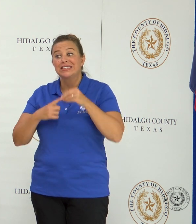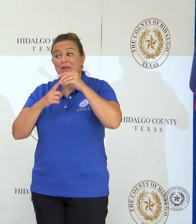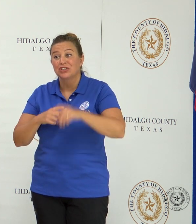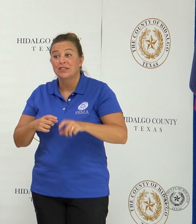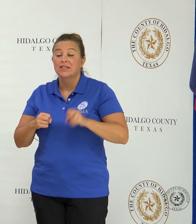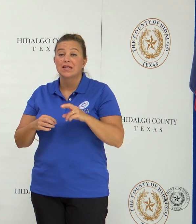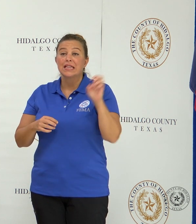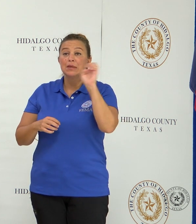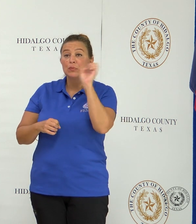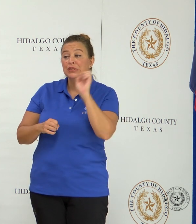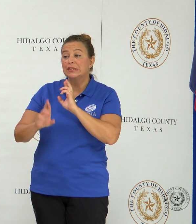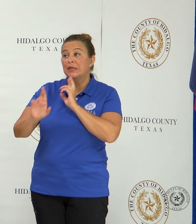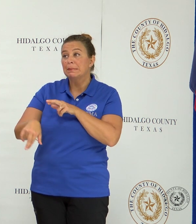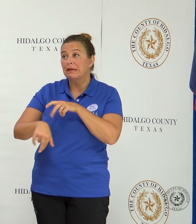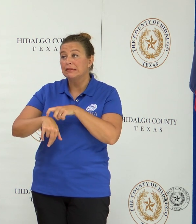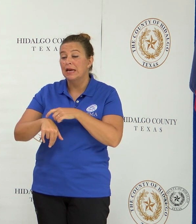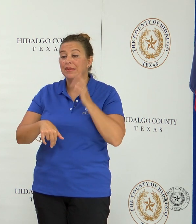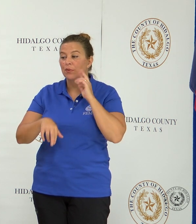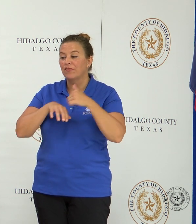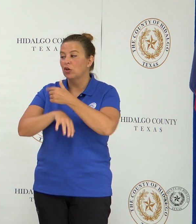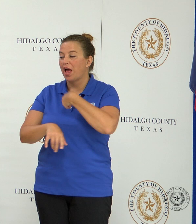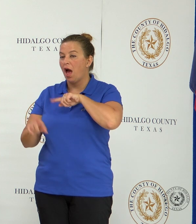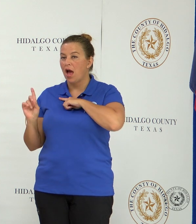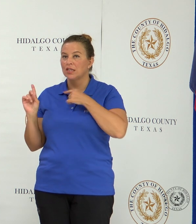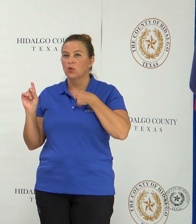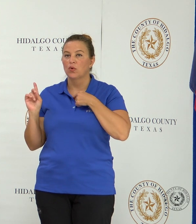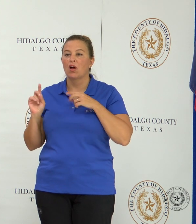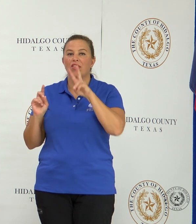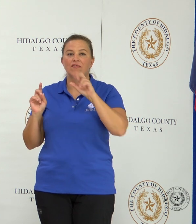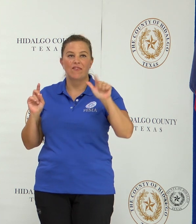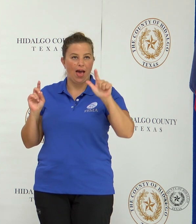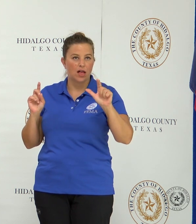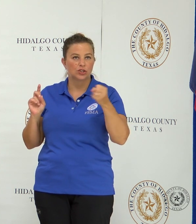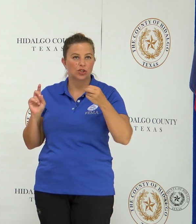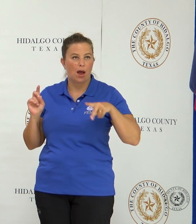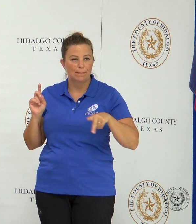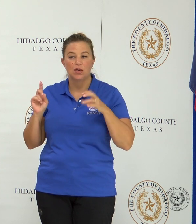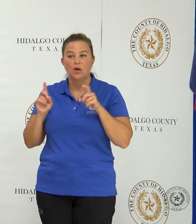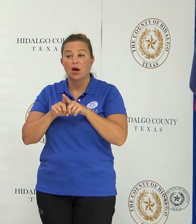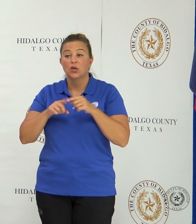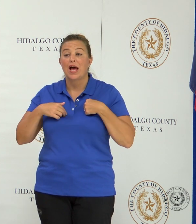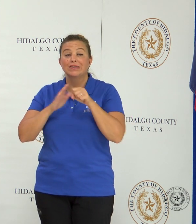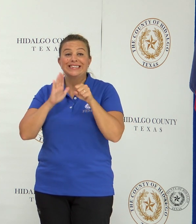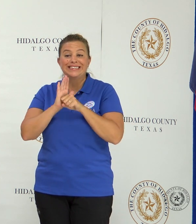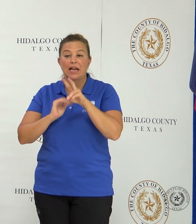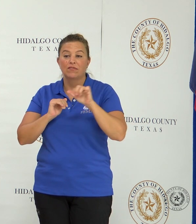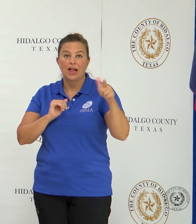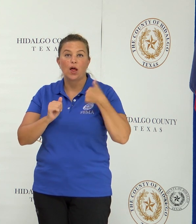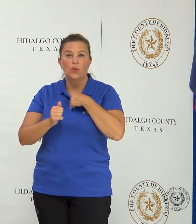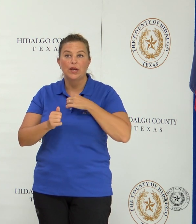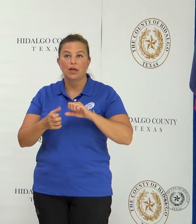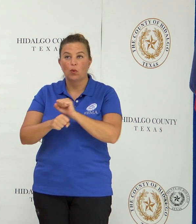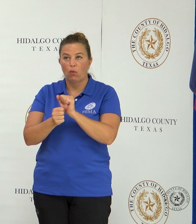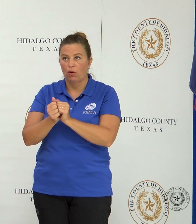emergency response phase, they'll be referred to us. We're called the VAL shop. You also have a state VAL that we coordinate with, just